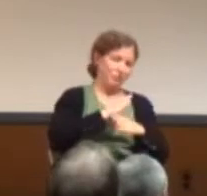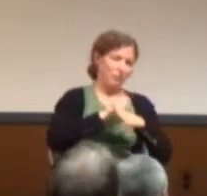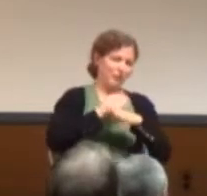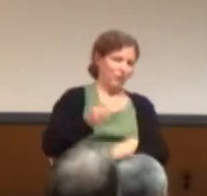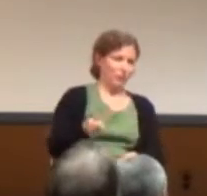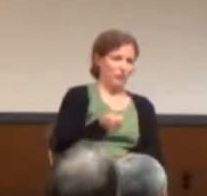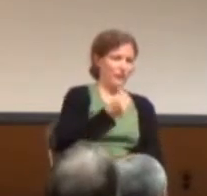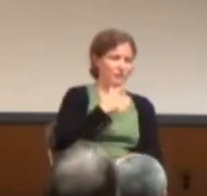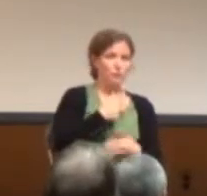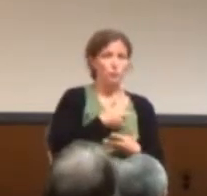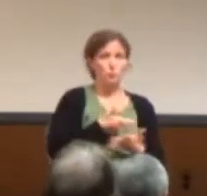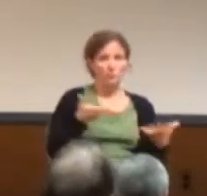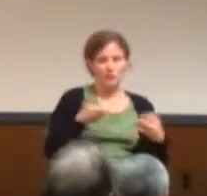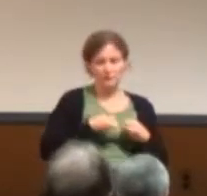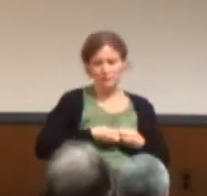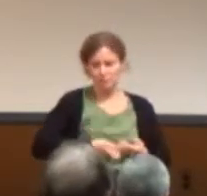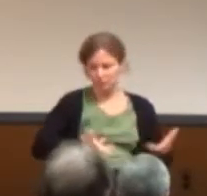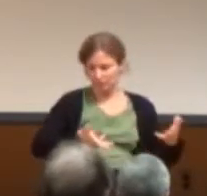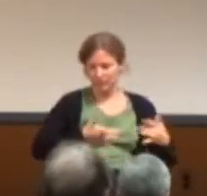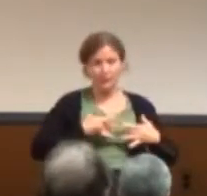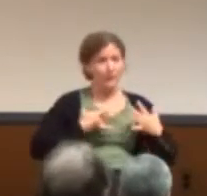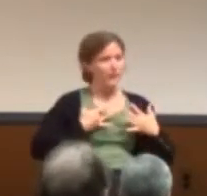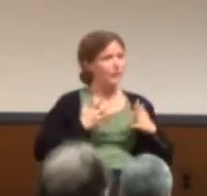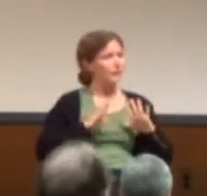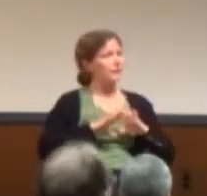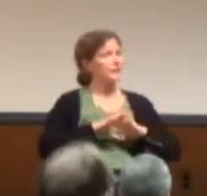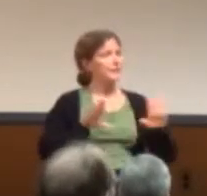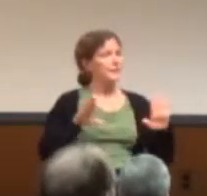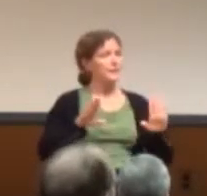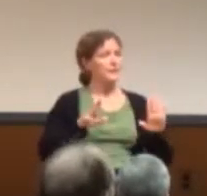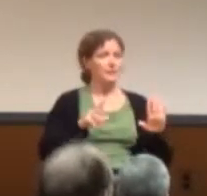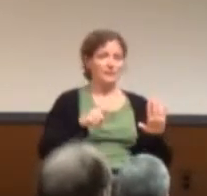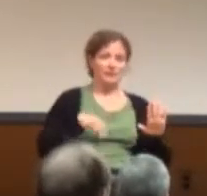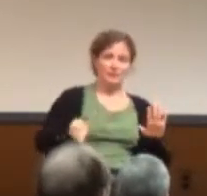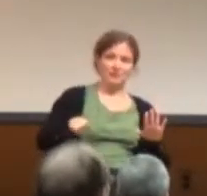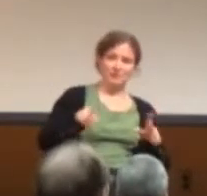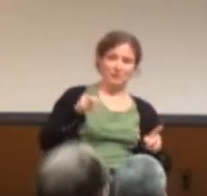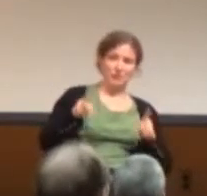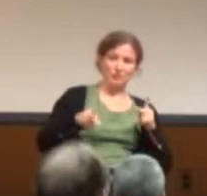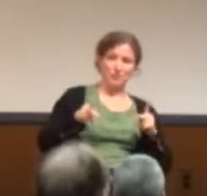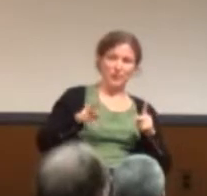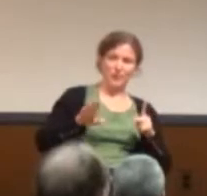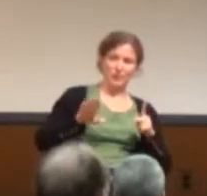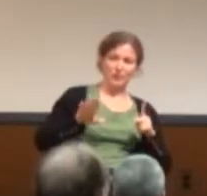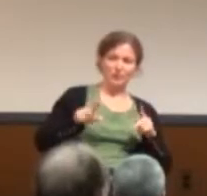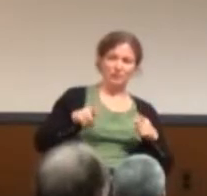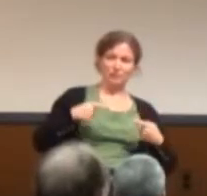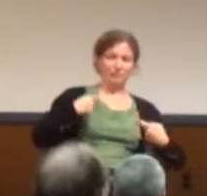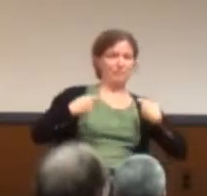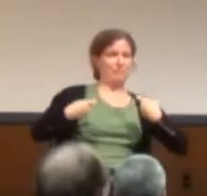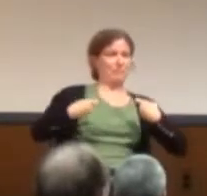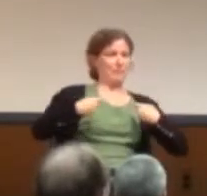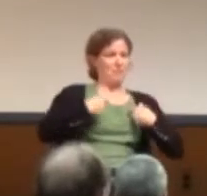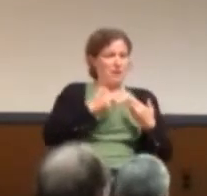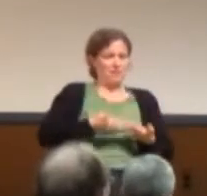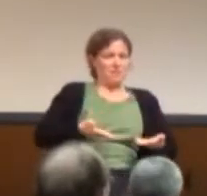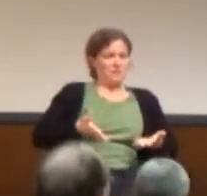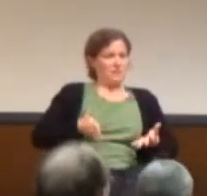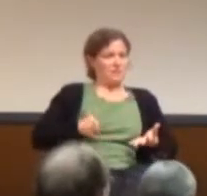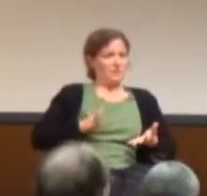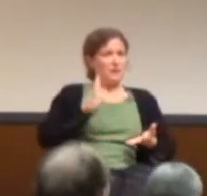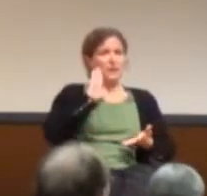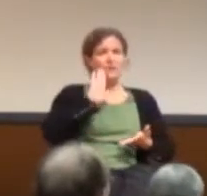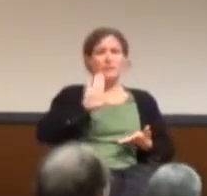it's too exhausting, and there's a point where you don't want to let those people have a voice for dominating your material and